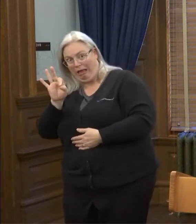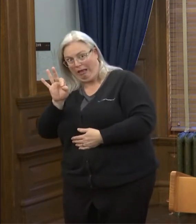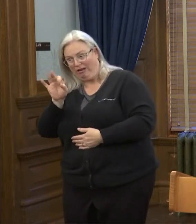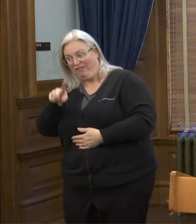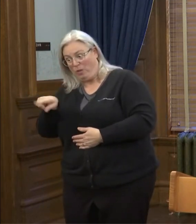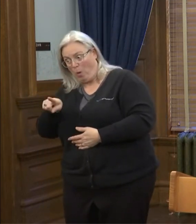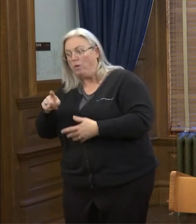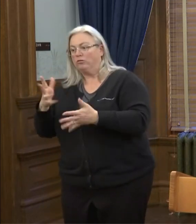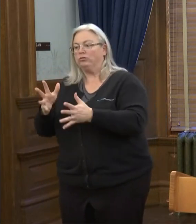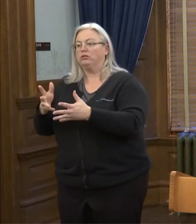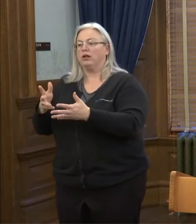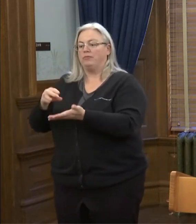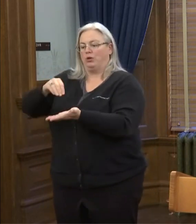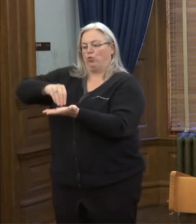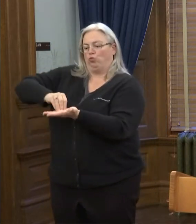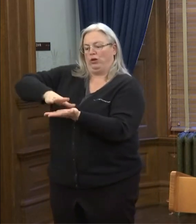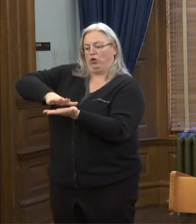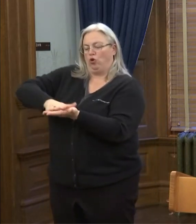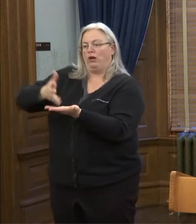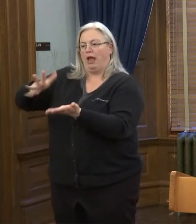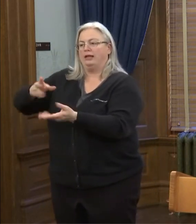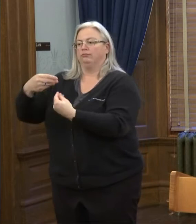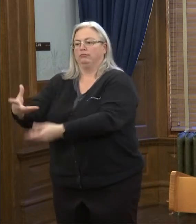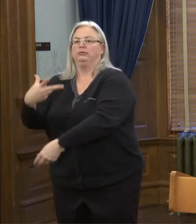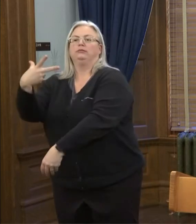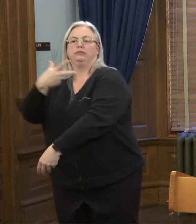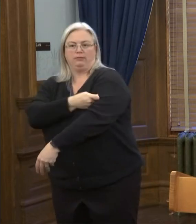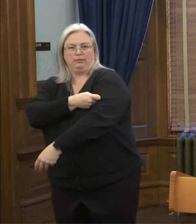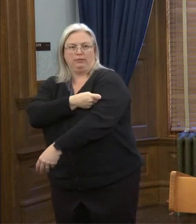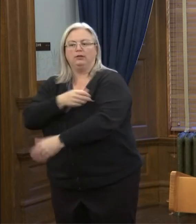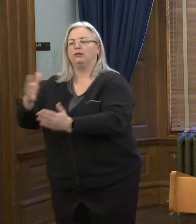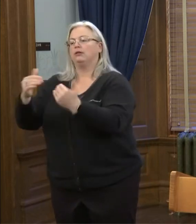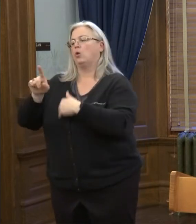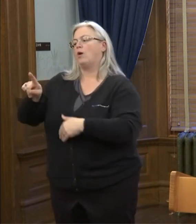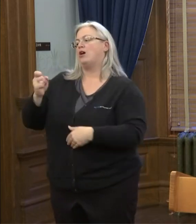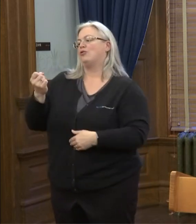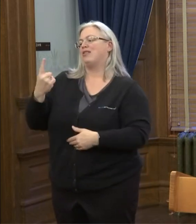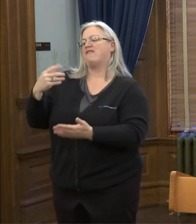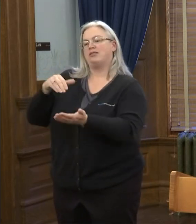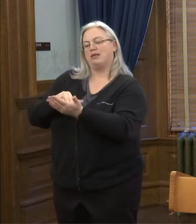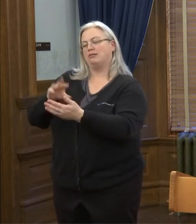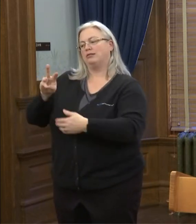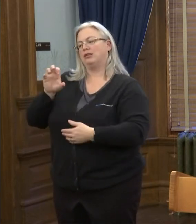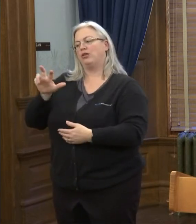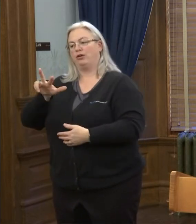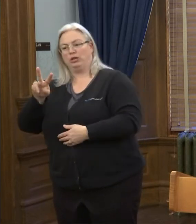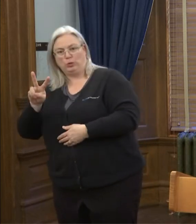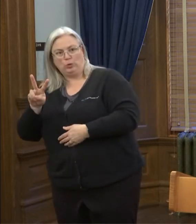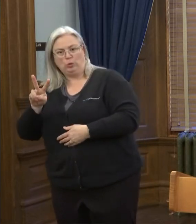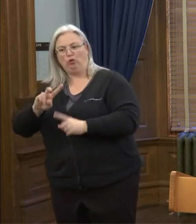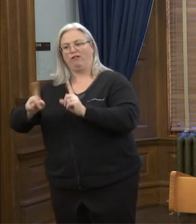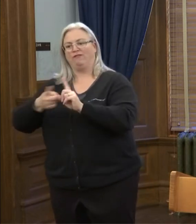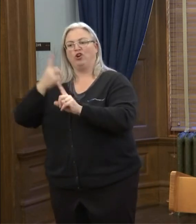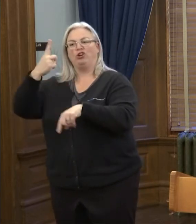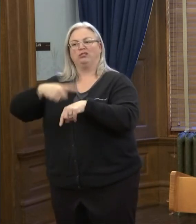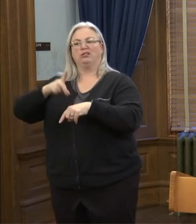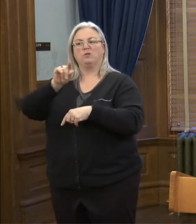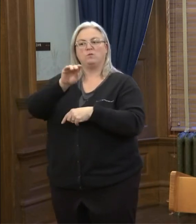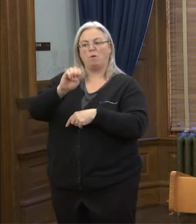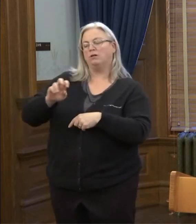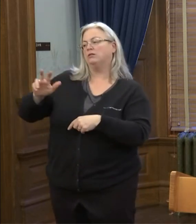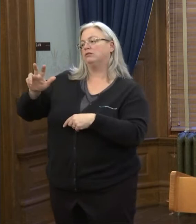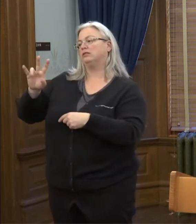doses have been recorded as administered. 111,632 first doses, 17